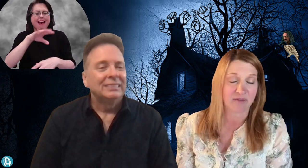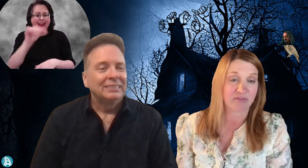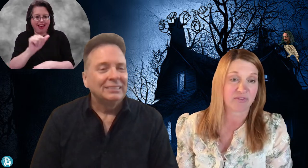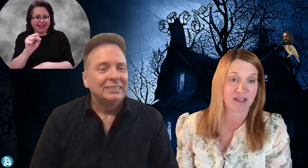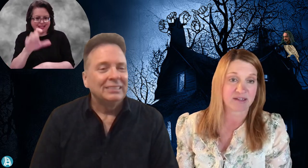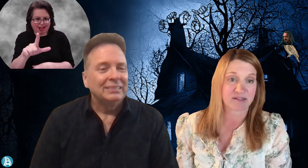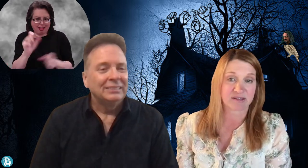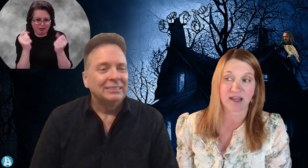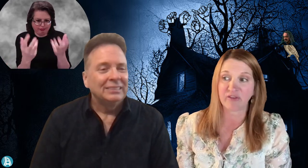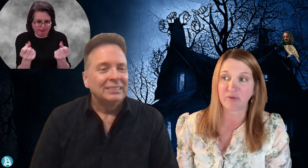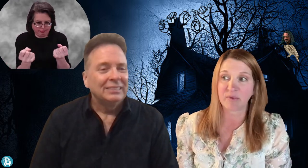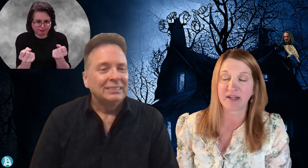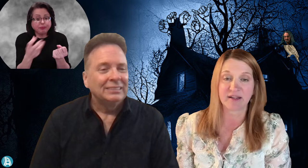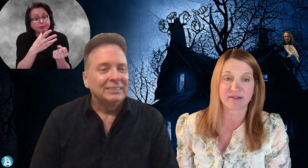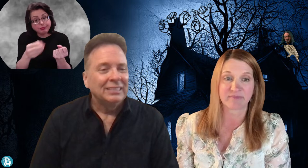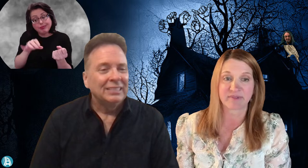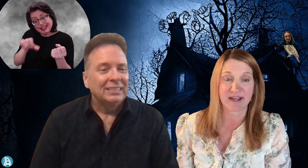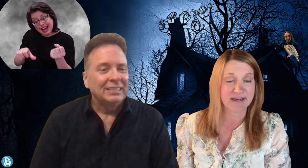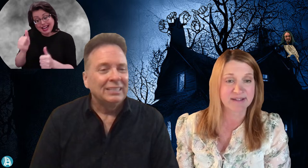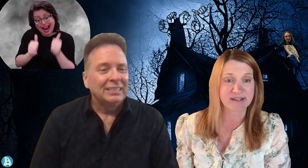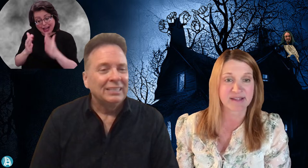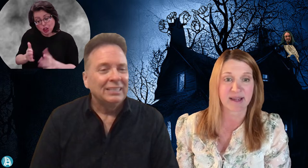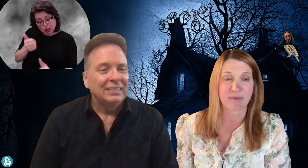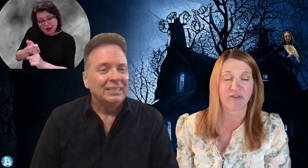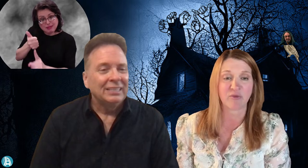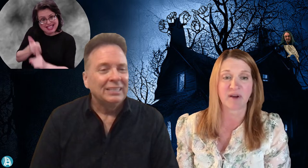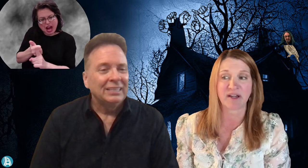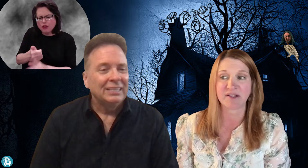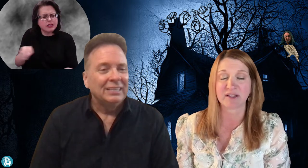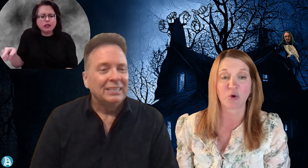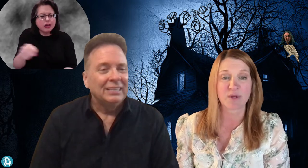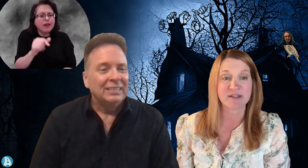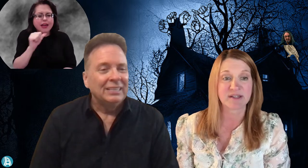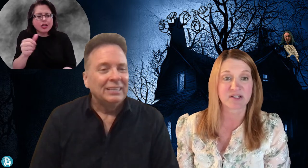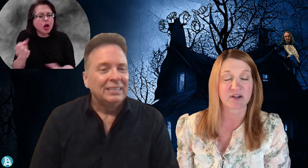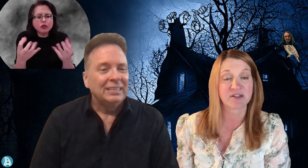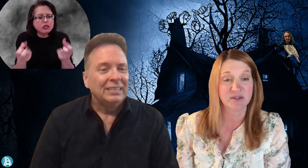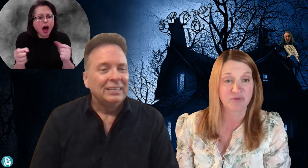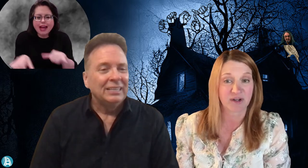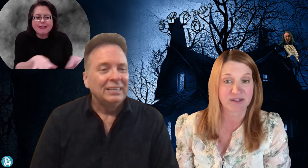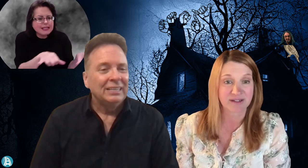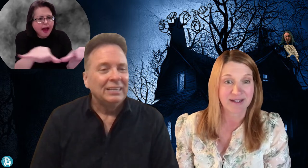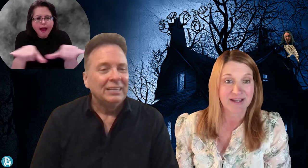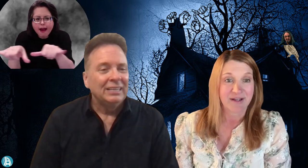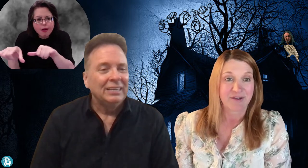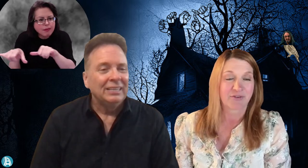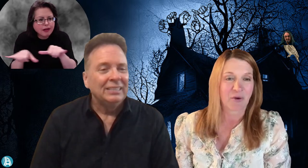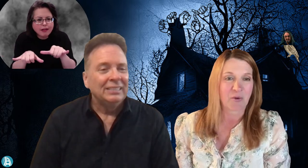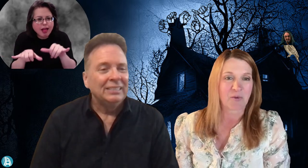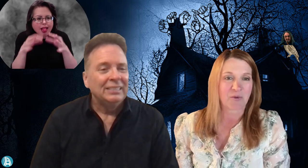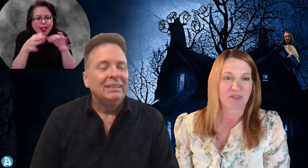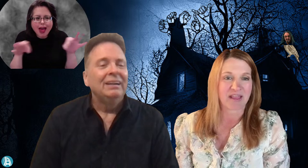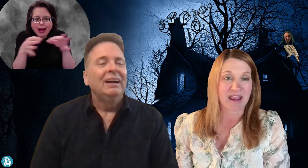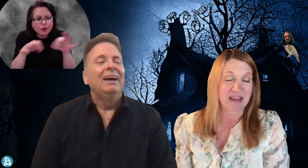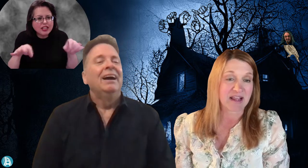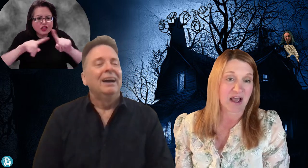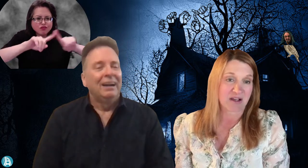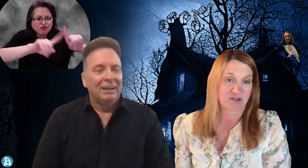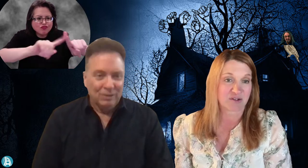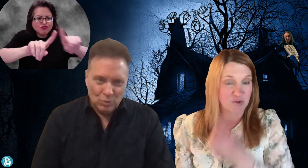that not everybody signs the same, everybody's linguistics are different. So they got to